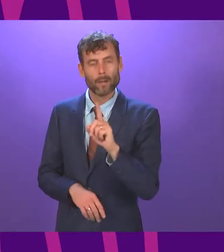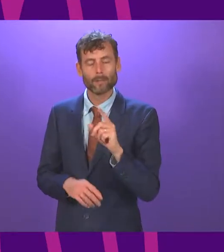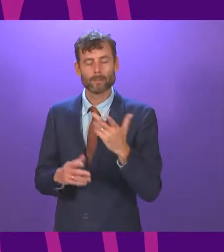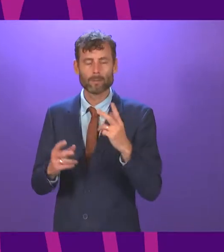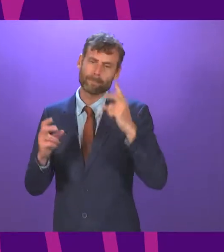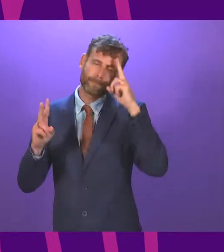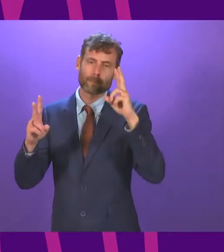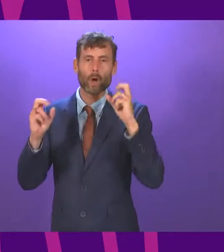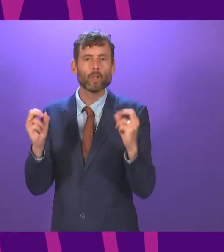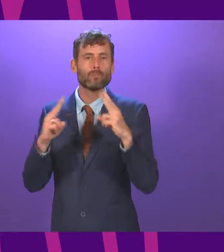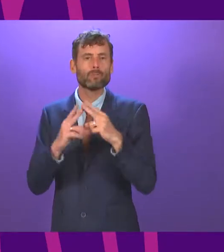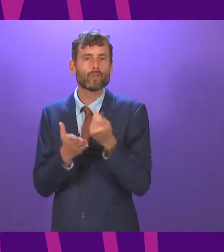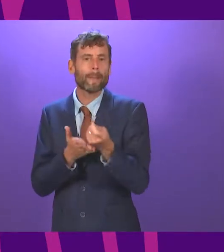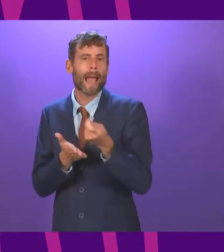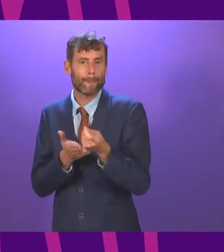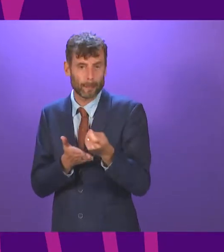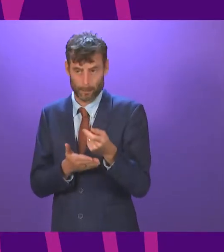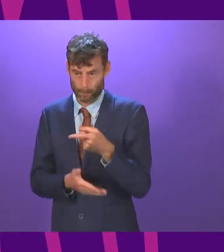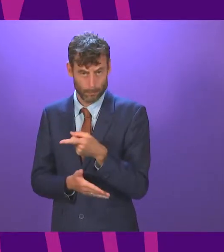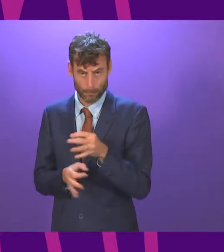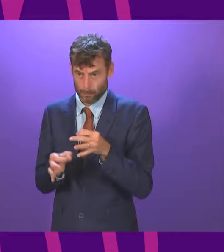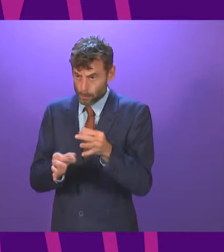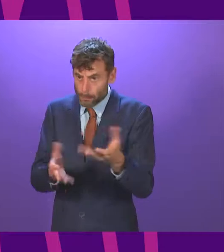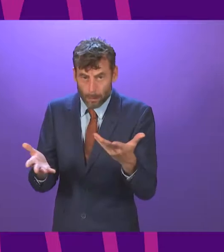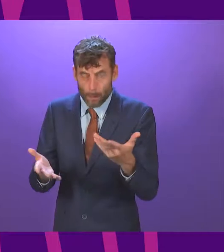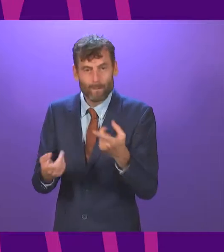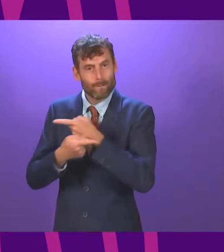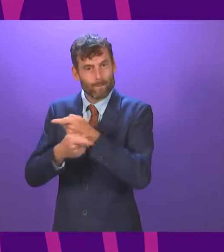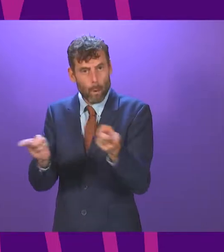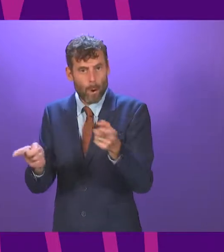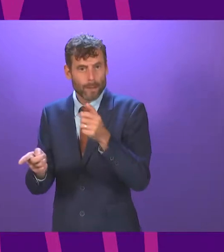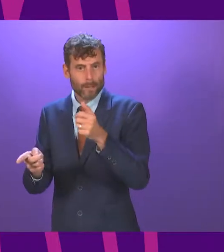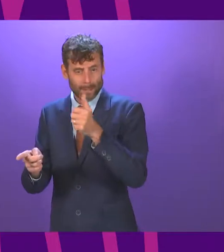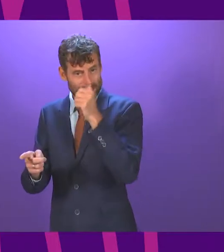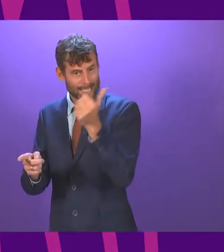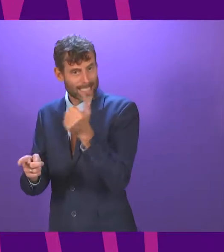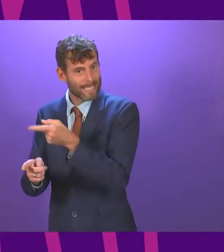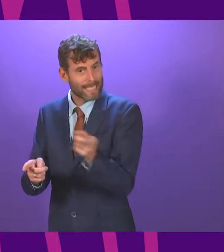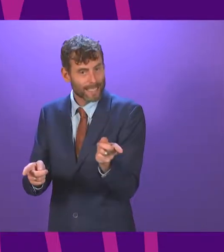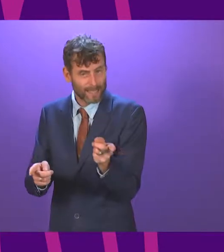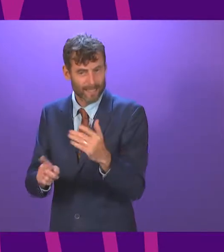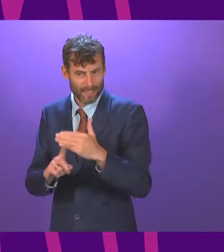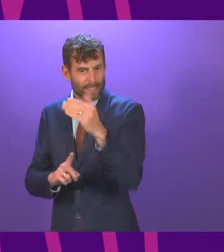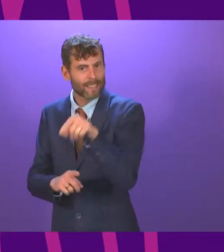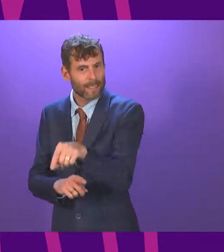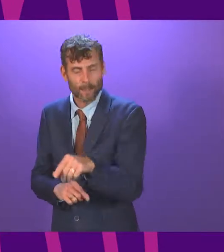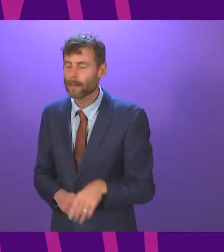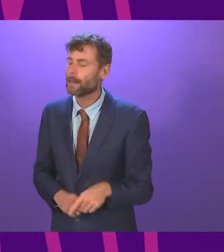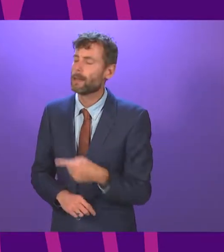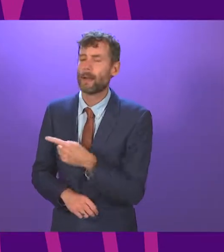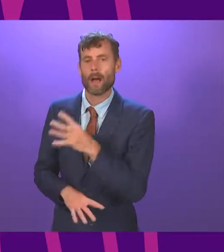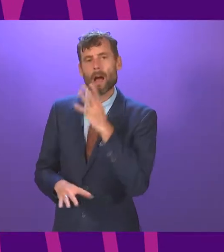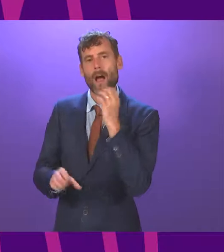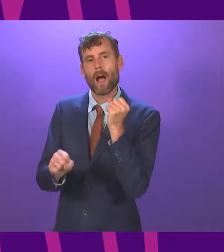people, whilst there is a huge delay in rolling it out to 6 to 16-year-olds? Deputy First Minister. The Government is committed to